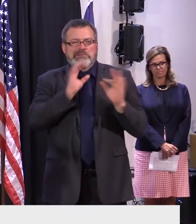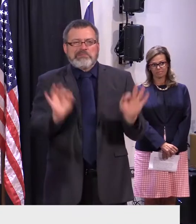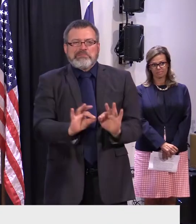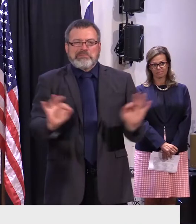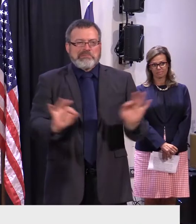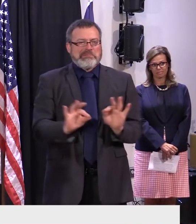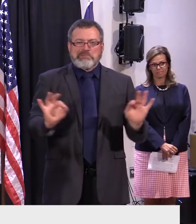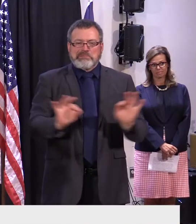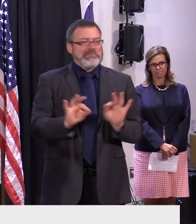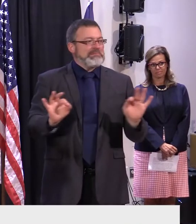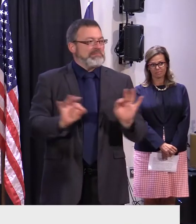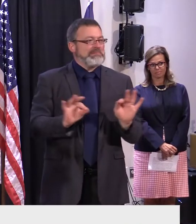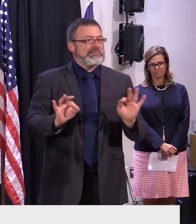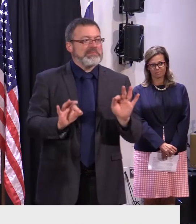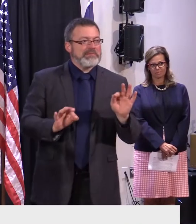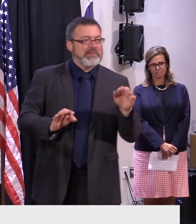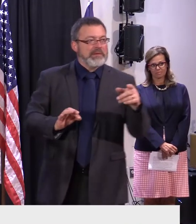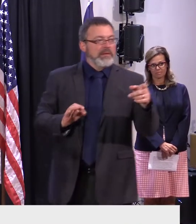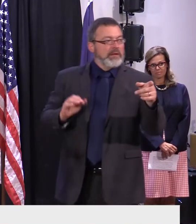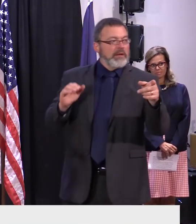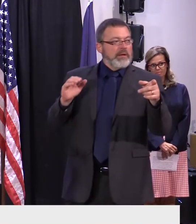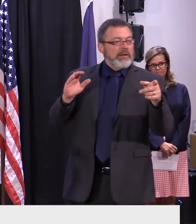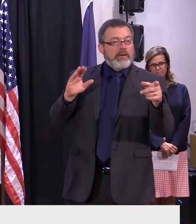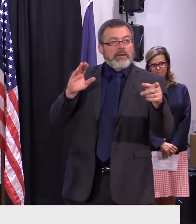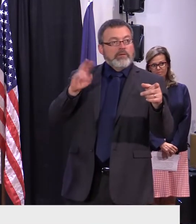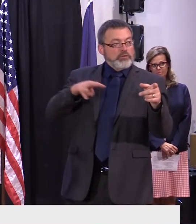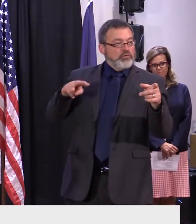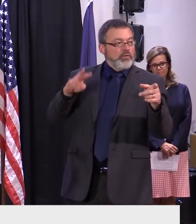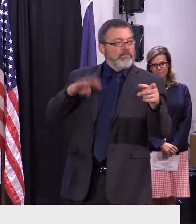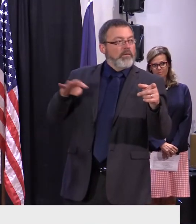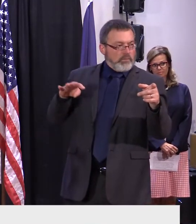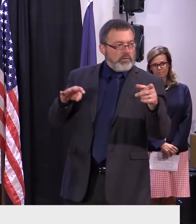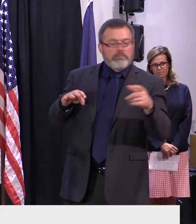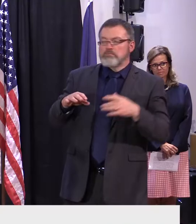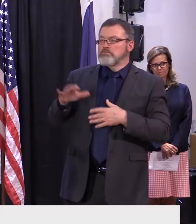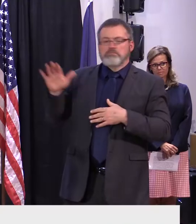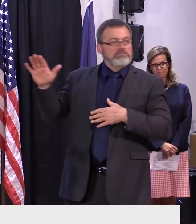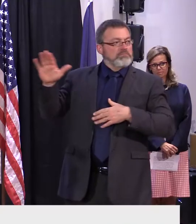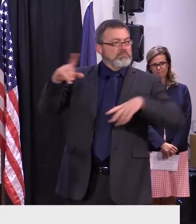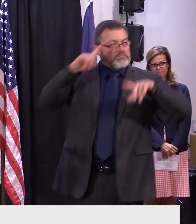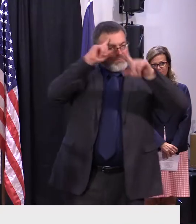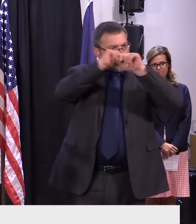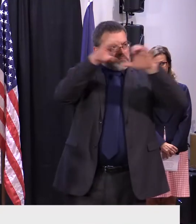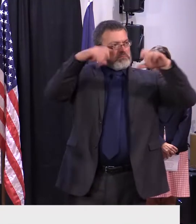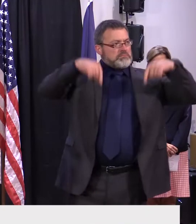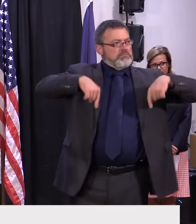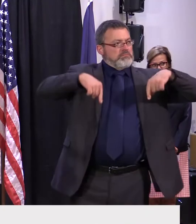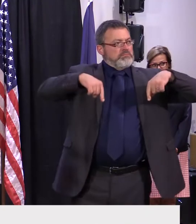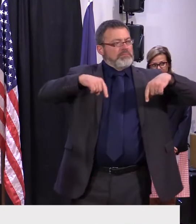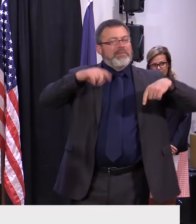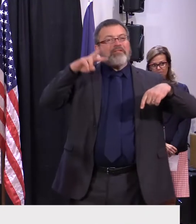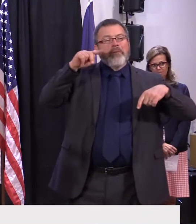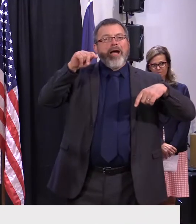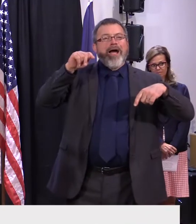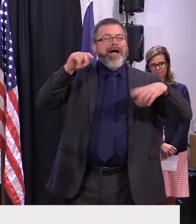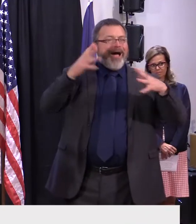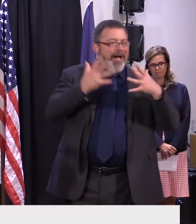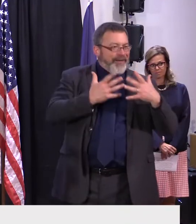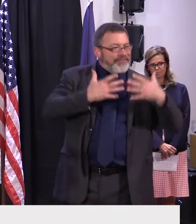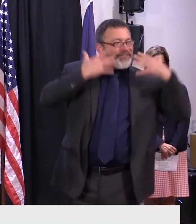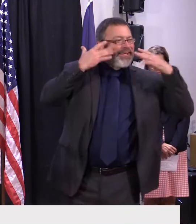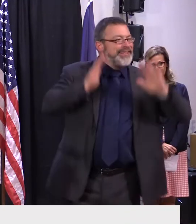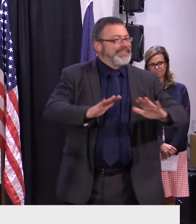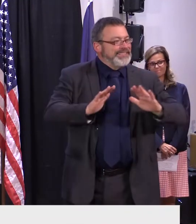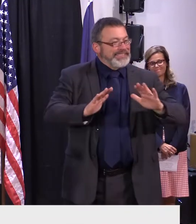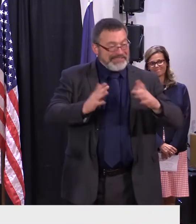perception out there, there was a perception out there, that Vermont wasn't necessarily the most friendly place to bring a business in,